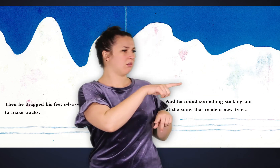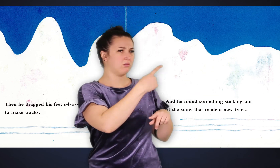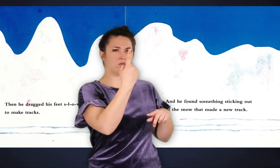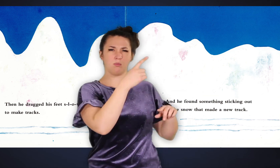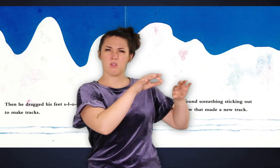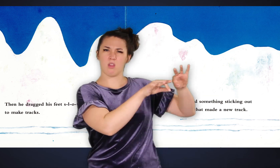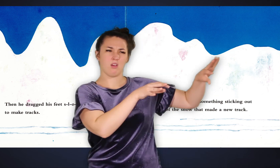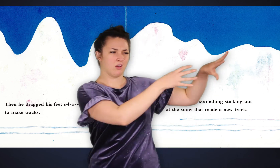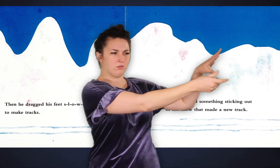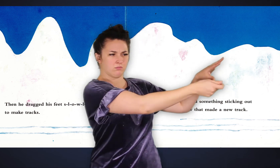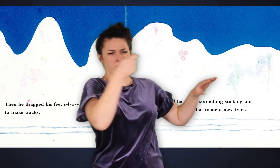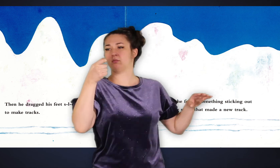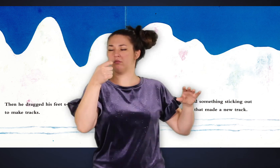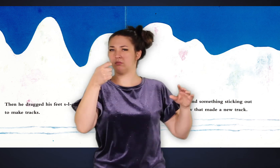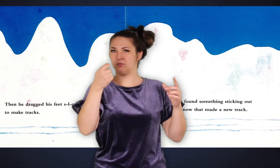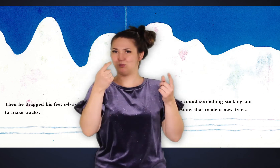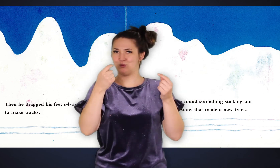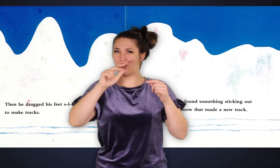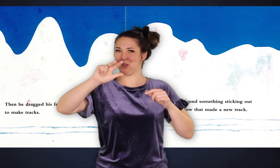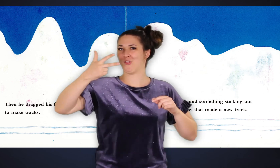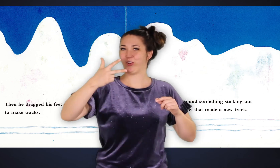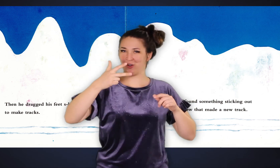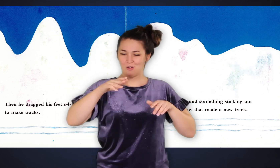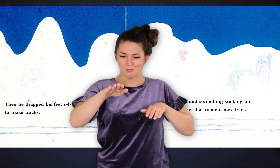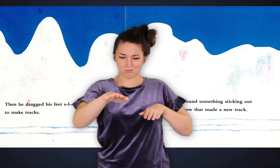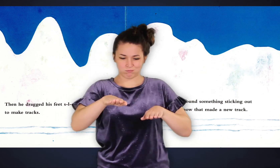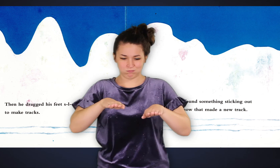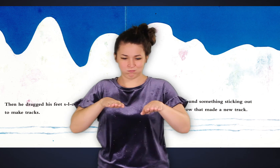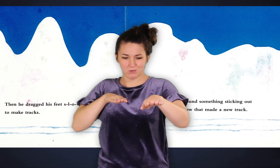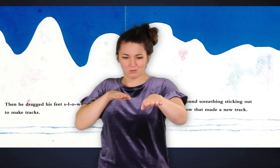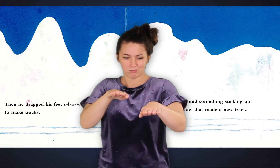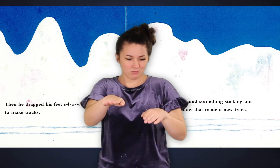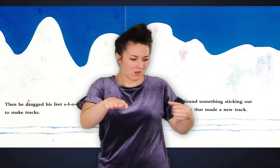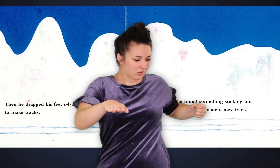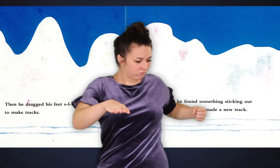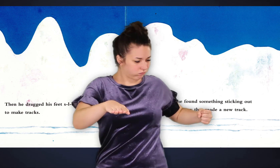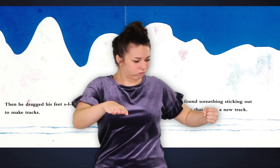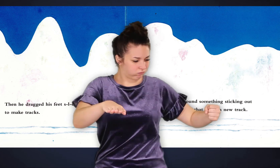Then he dragged his feet slowly to make tracks.